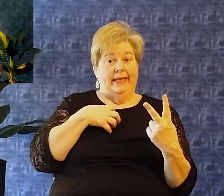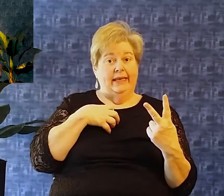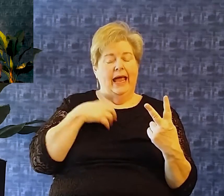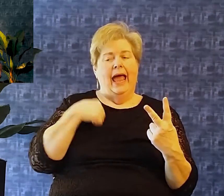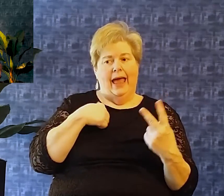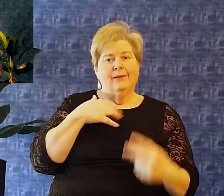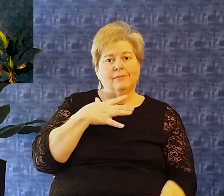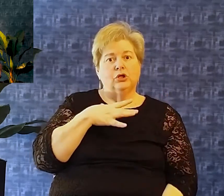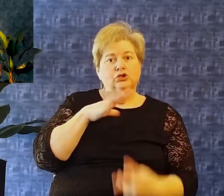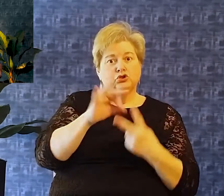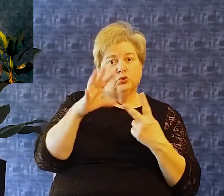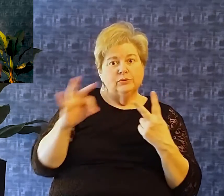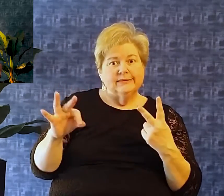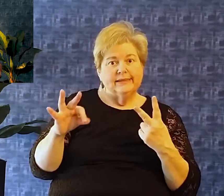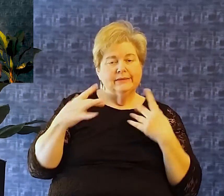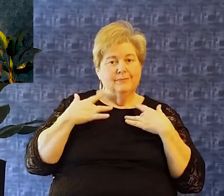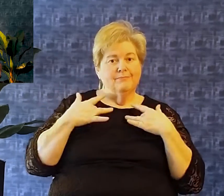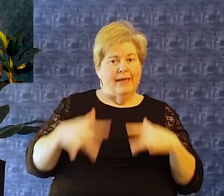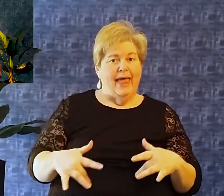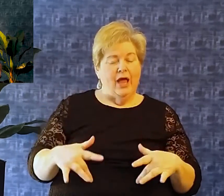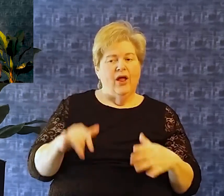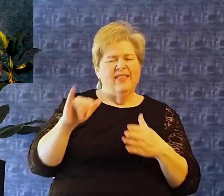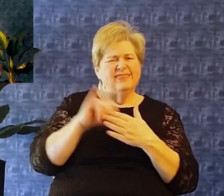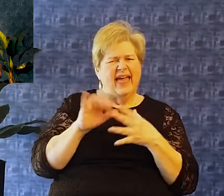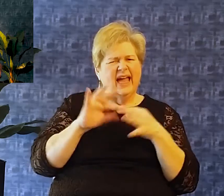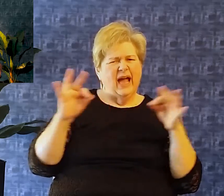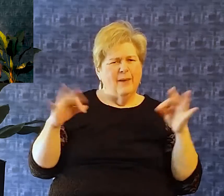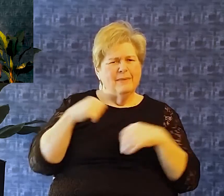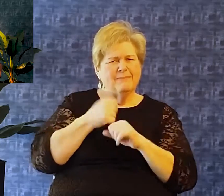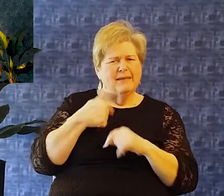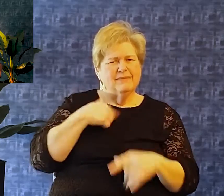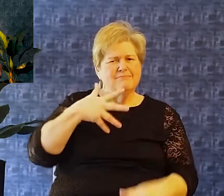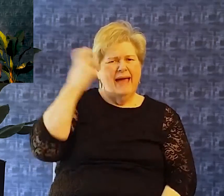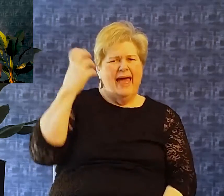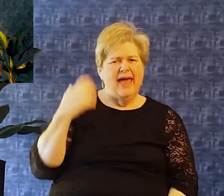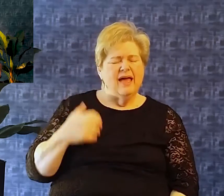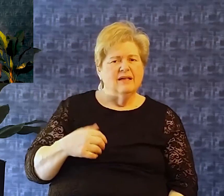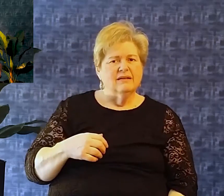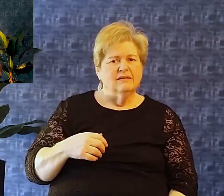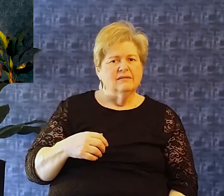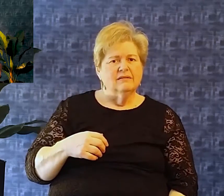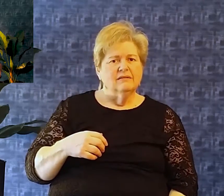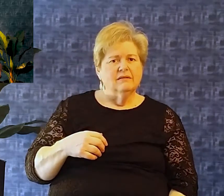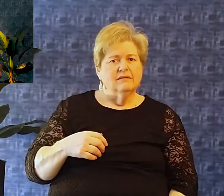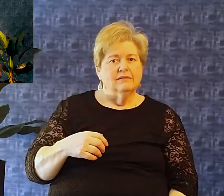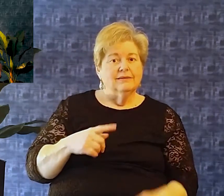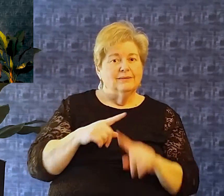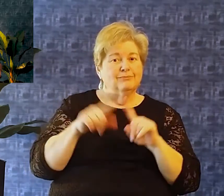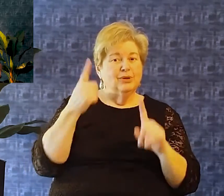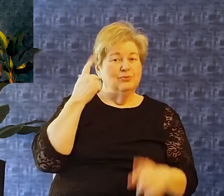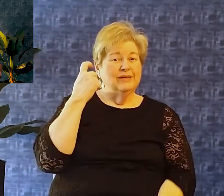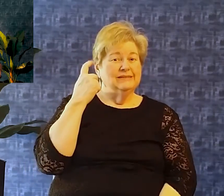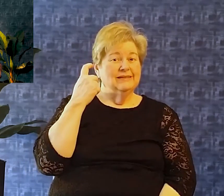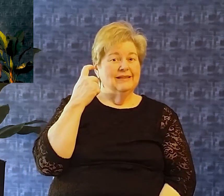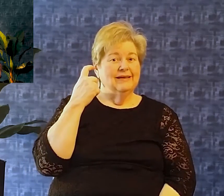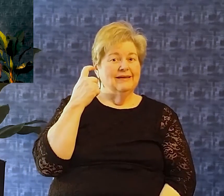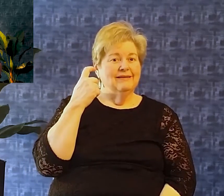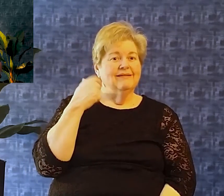choosing to complain I was choosing to despair And he said That comment infuriated me He said But